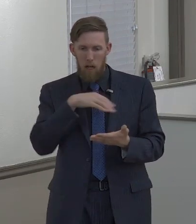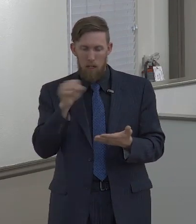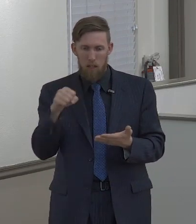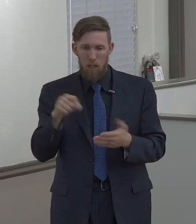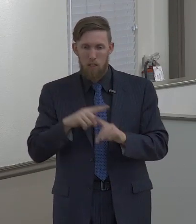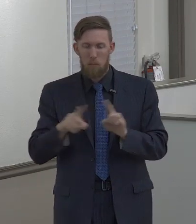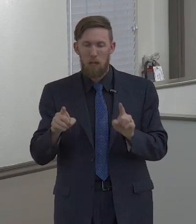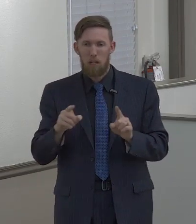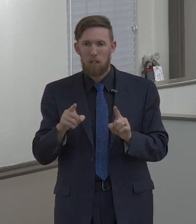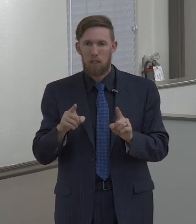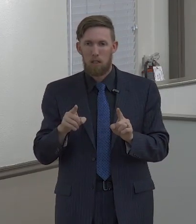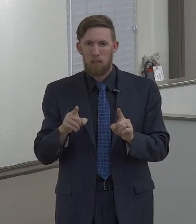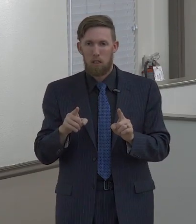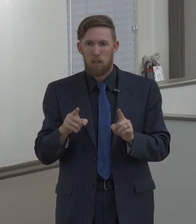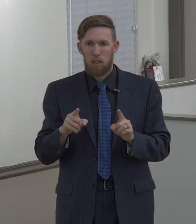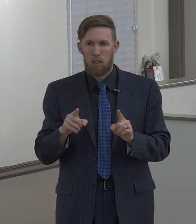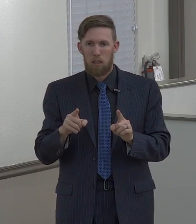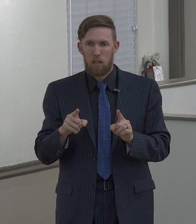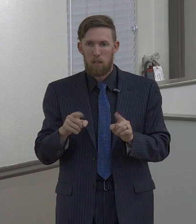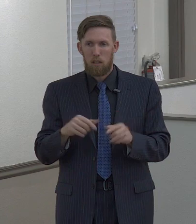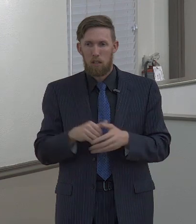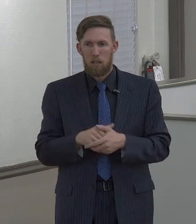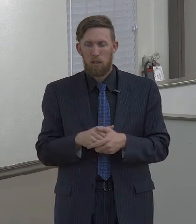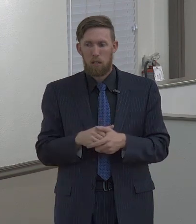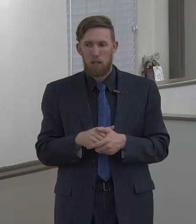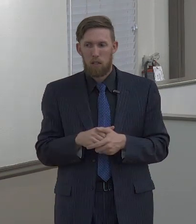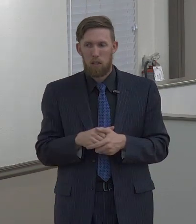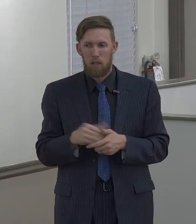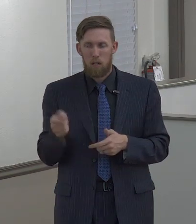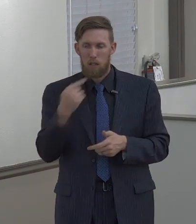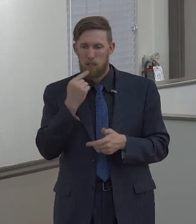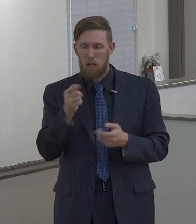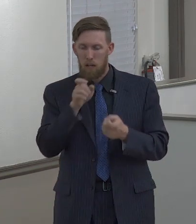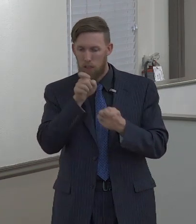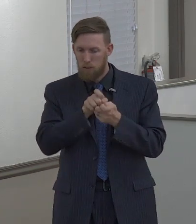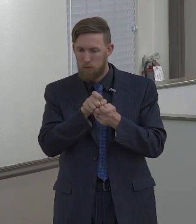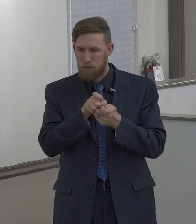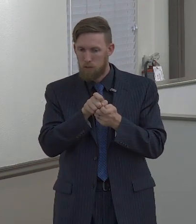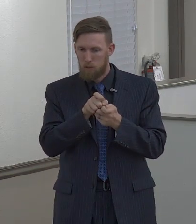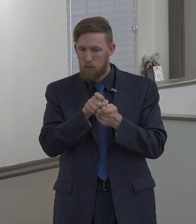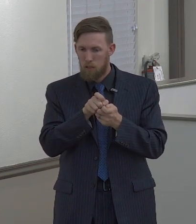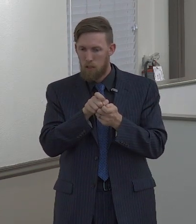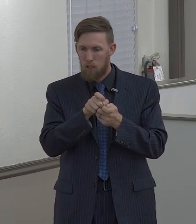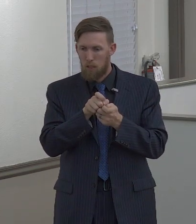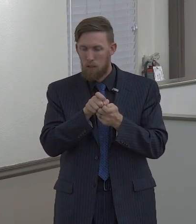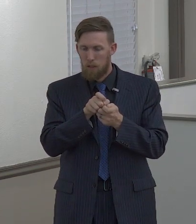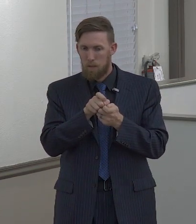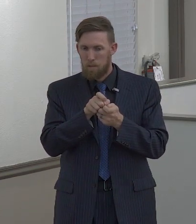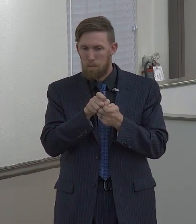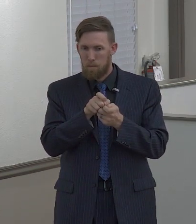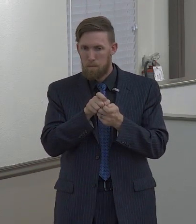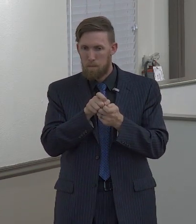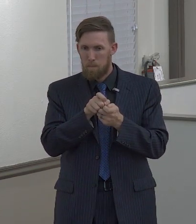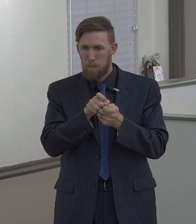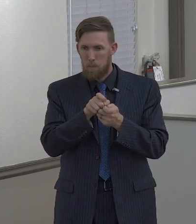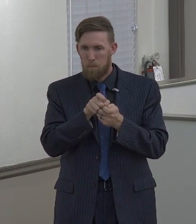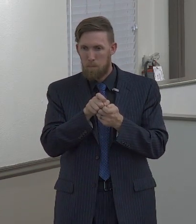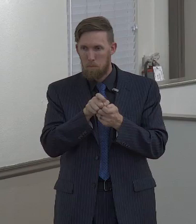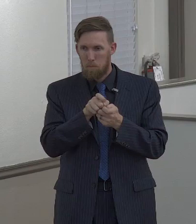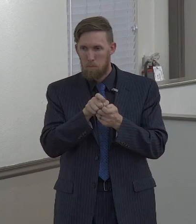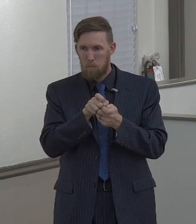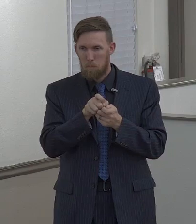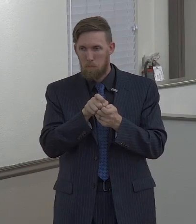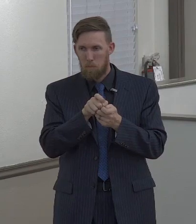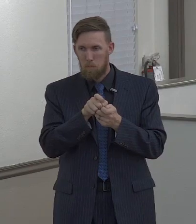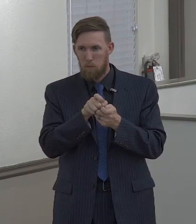just say lie not. That the Holy Spirit of God moved the Apostle Paul to say,